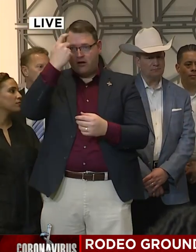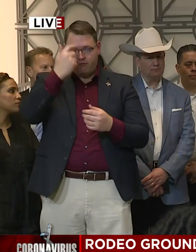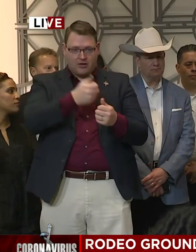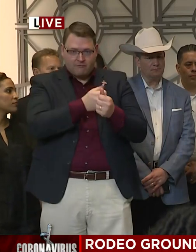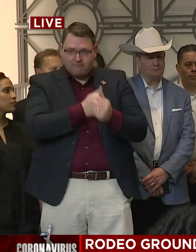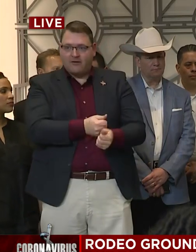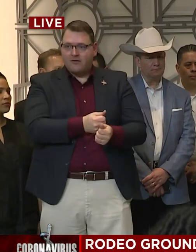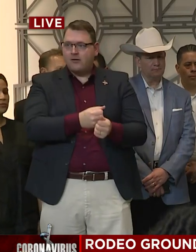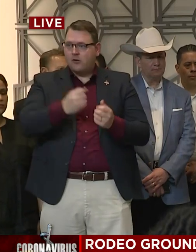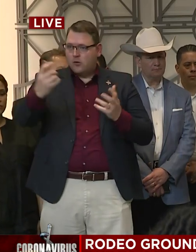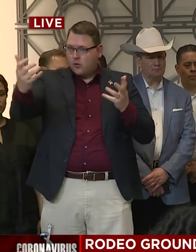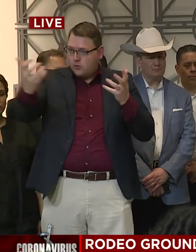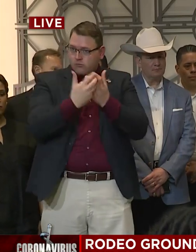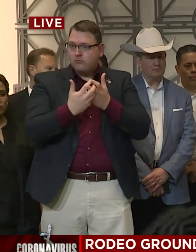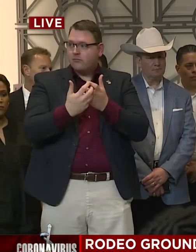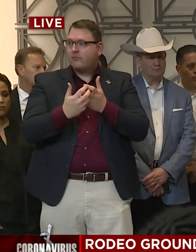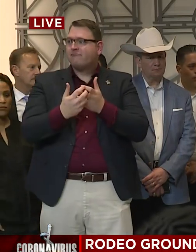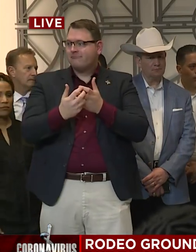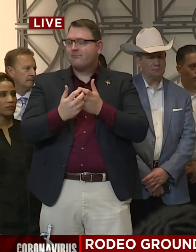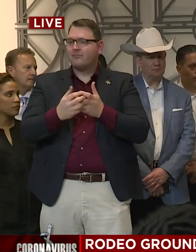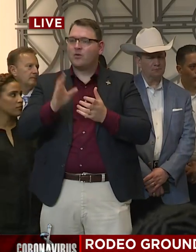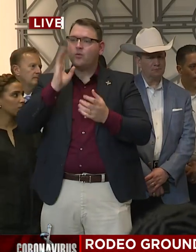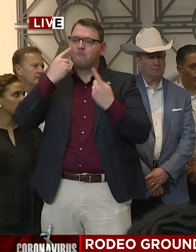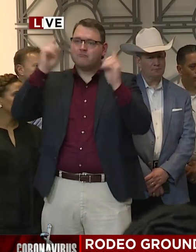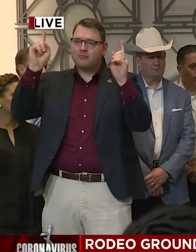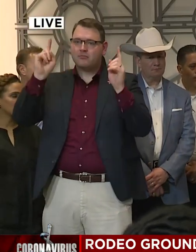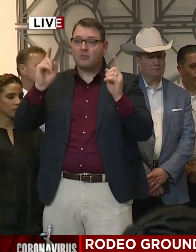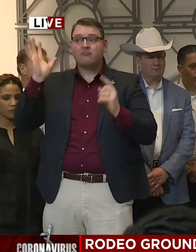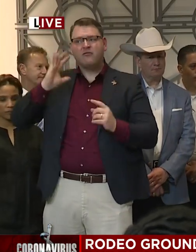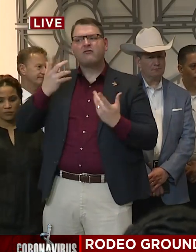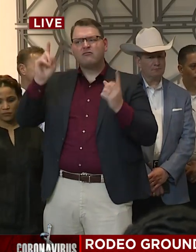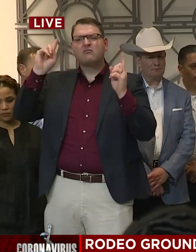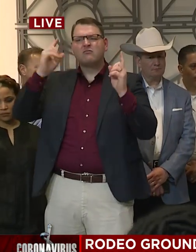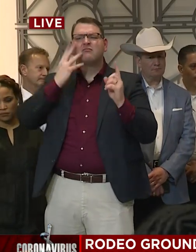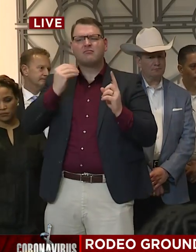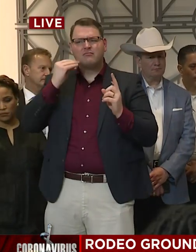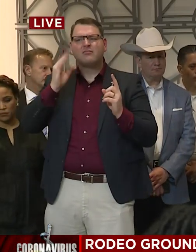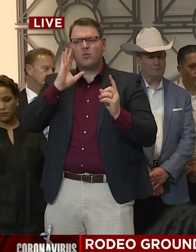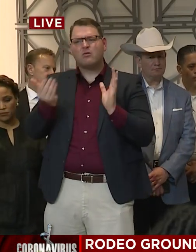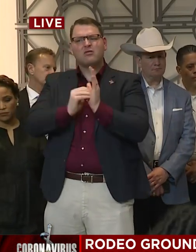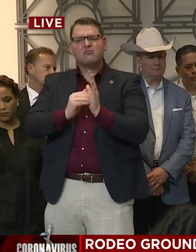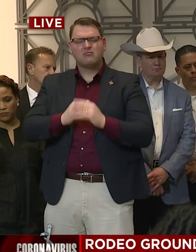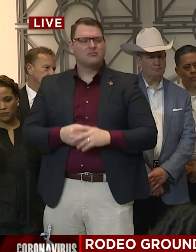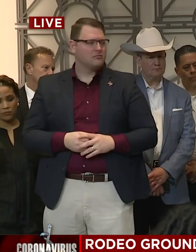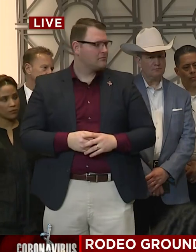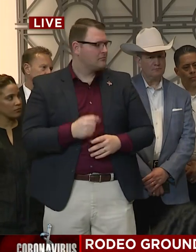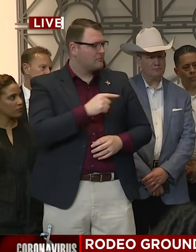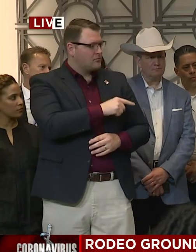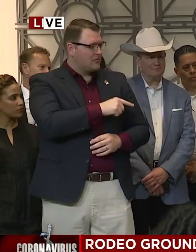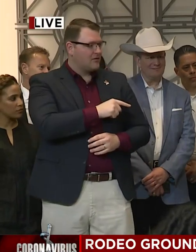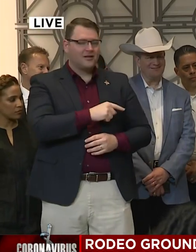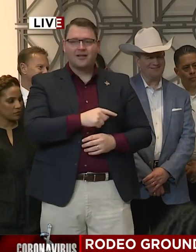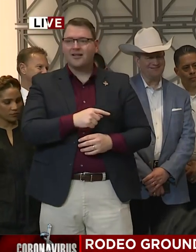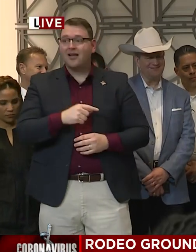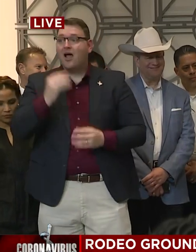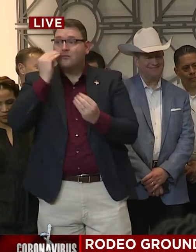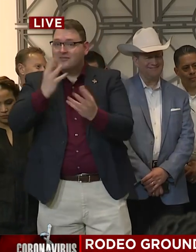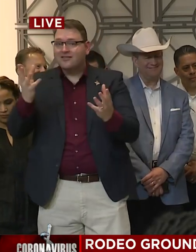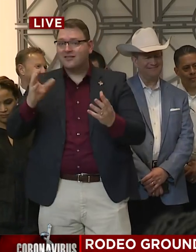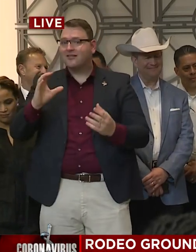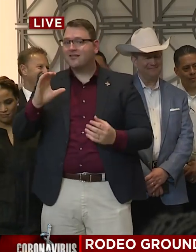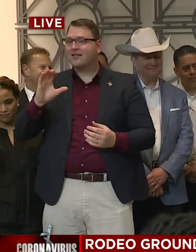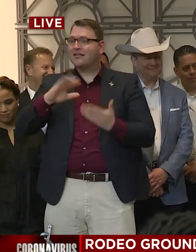just say collaboratively on that note, the city and the health care community, we've been working together. And the county. I'm sorry.